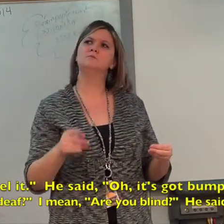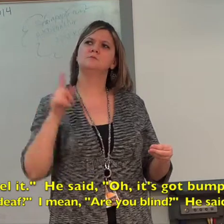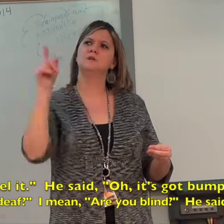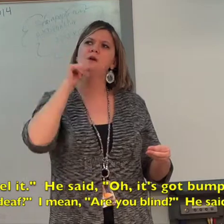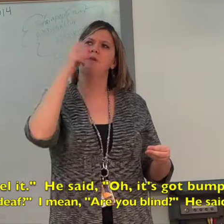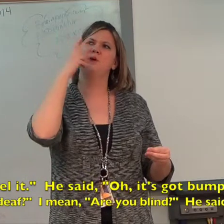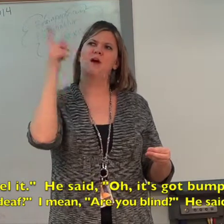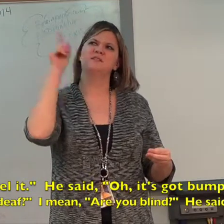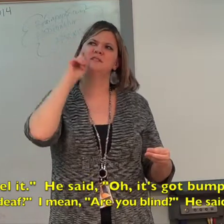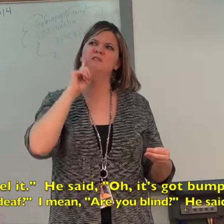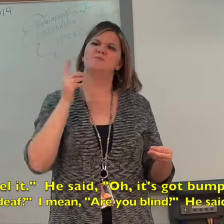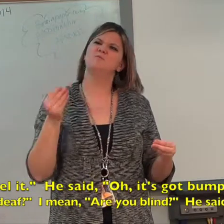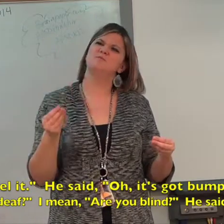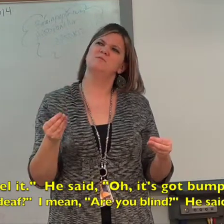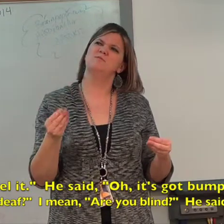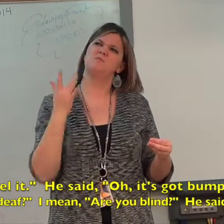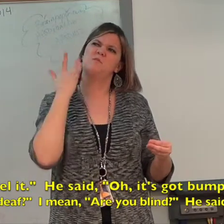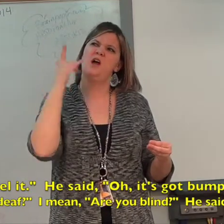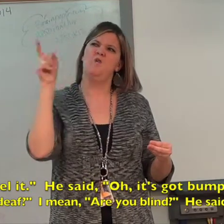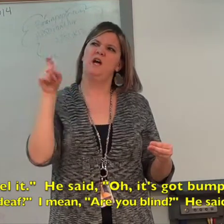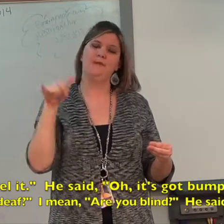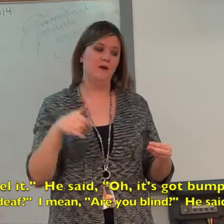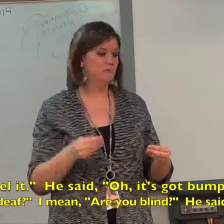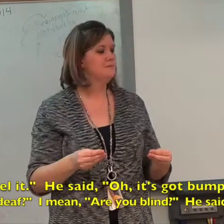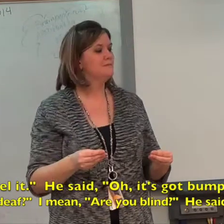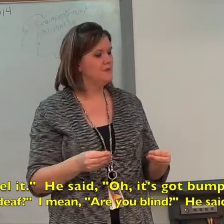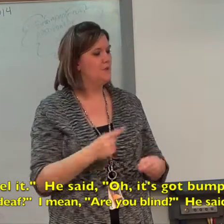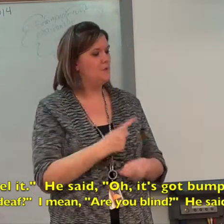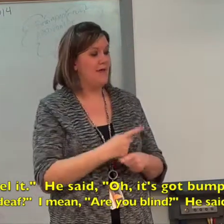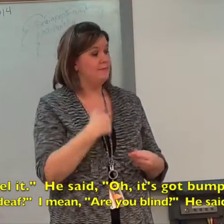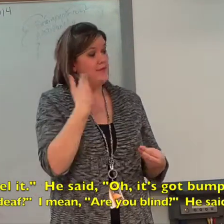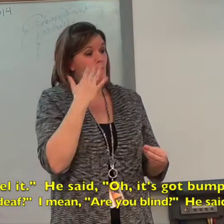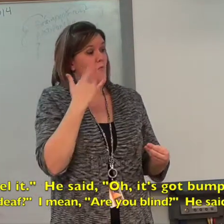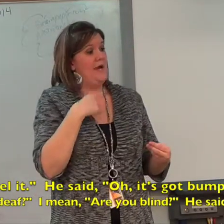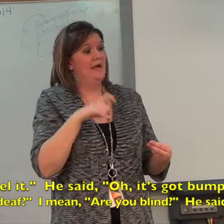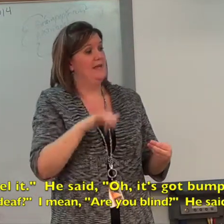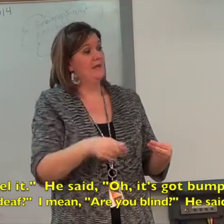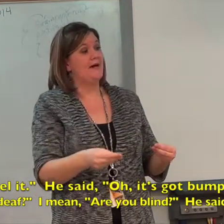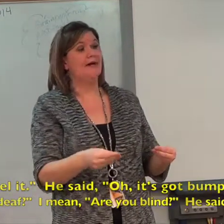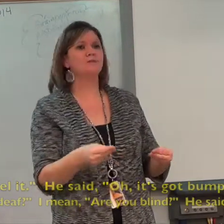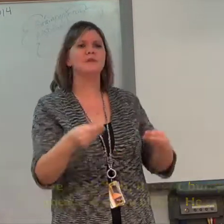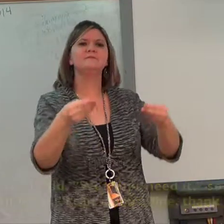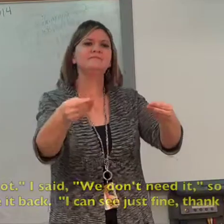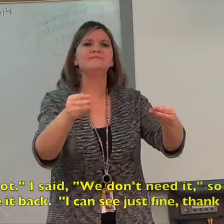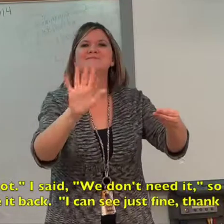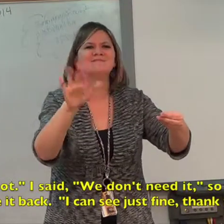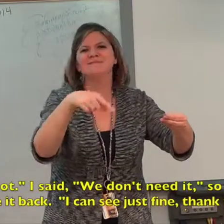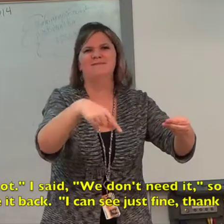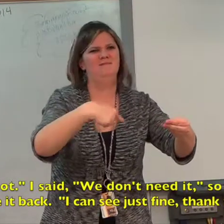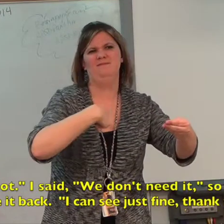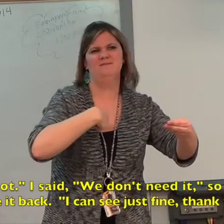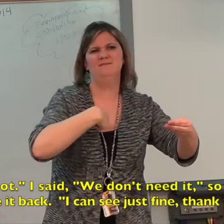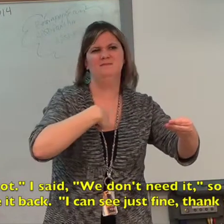He said, oh, it's got bumps on it. Am I deaf? I mean, are you blind? It's like, no, you're not. So we don't need that. So we just gave it back.